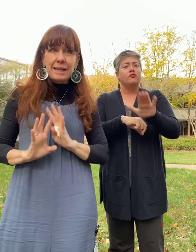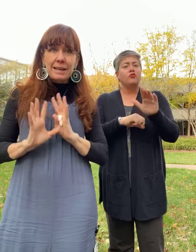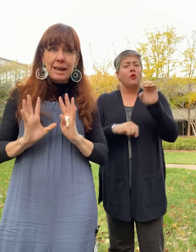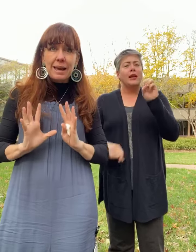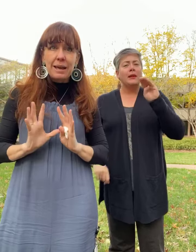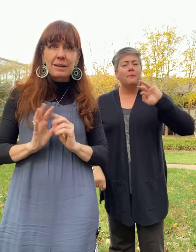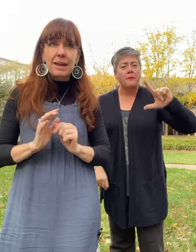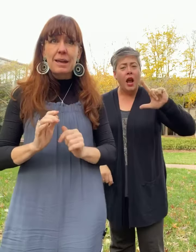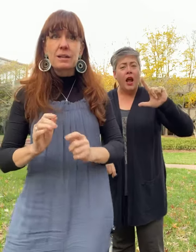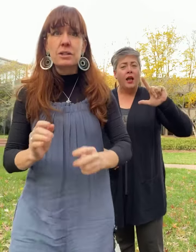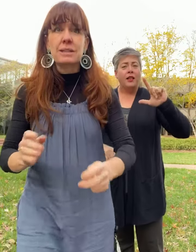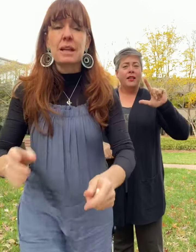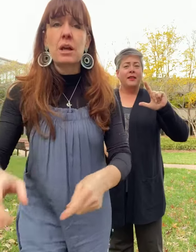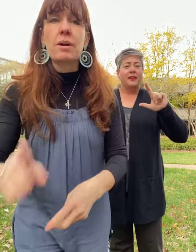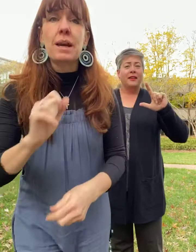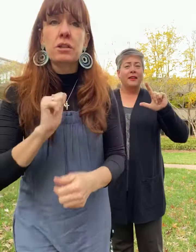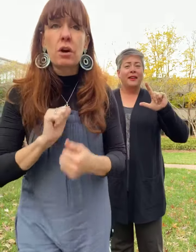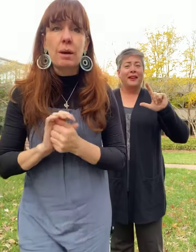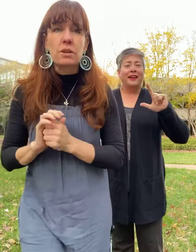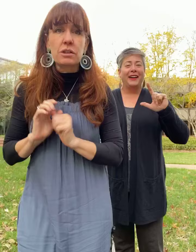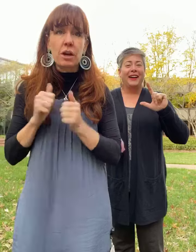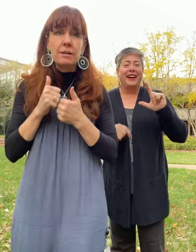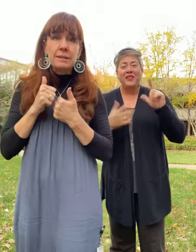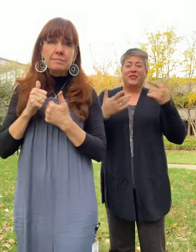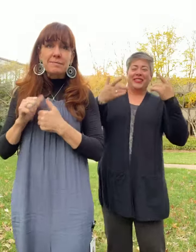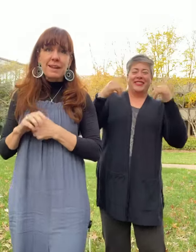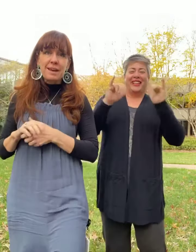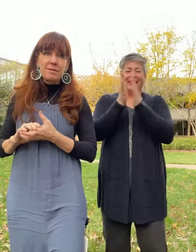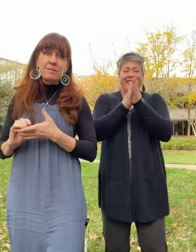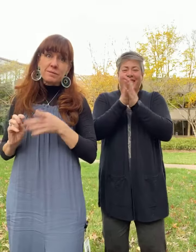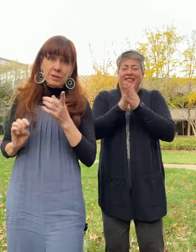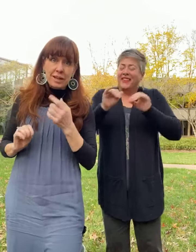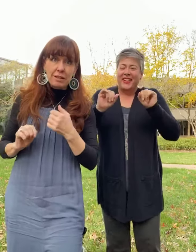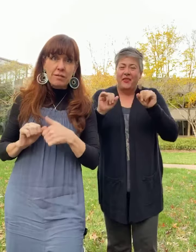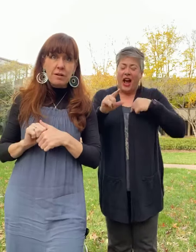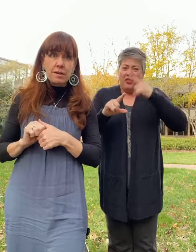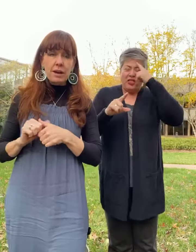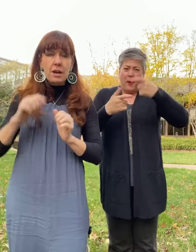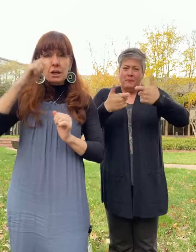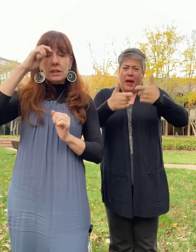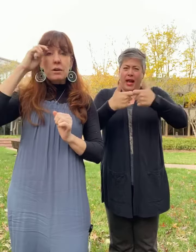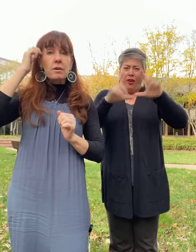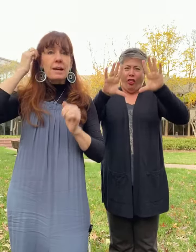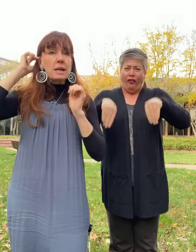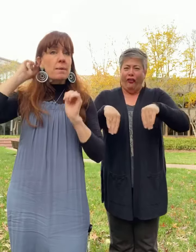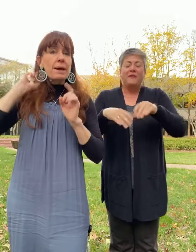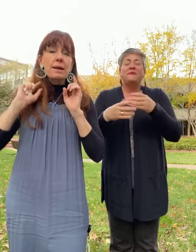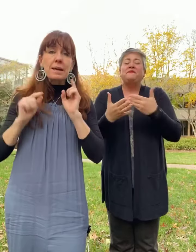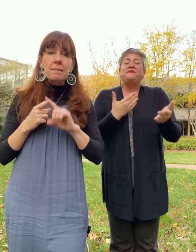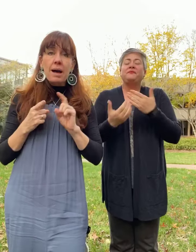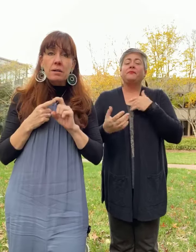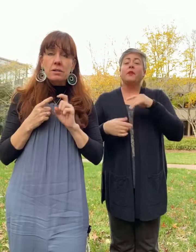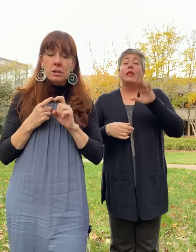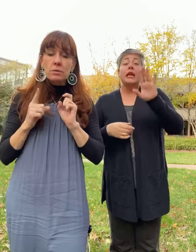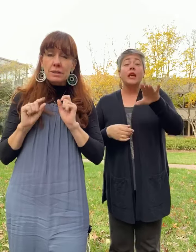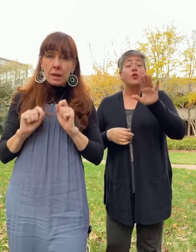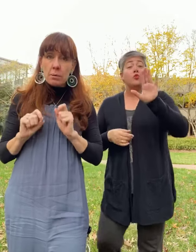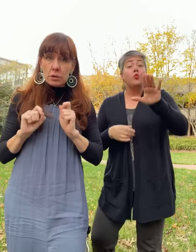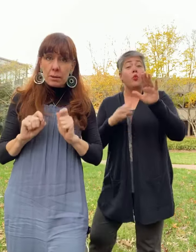it. And it just said hello connection. Okay. We're still good. Uh, looking at the phone there. So anyway, email. So www